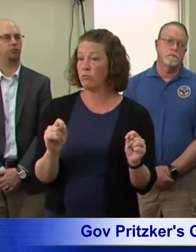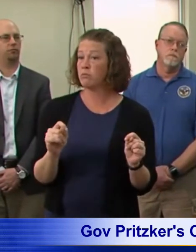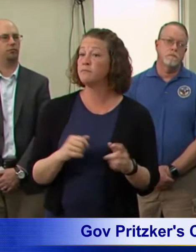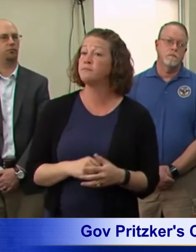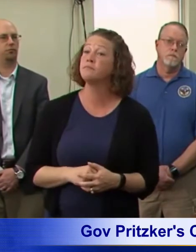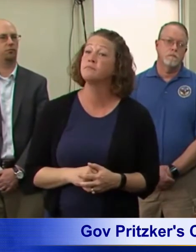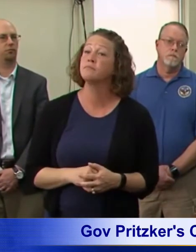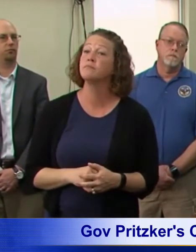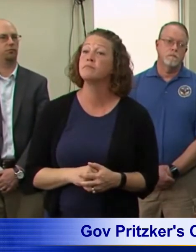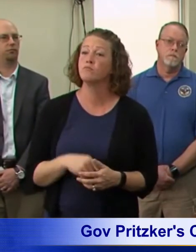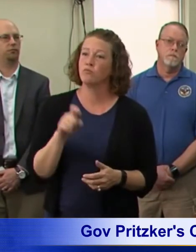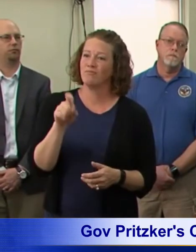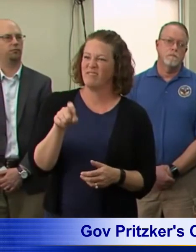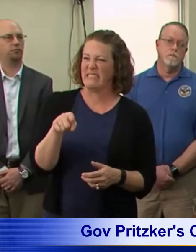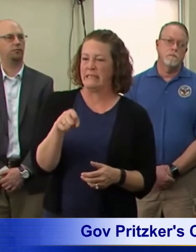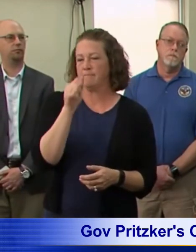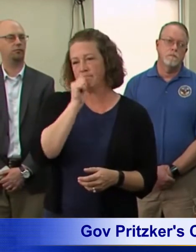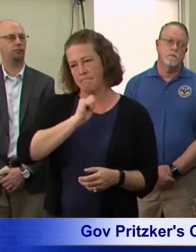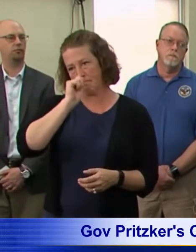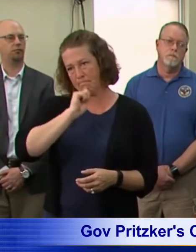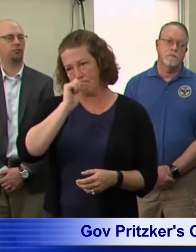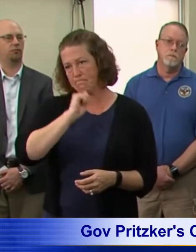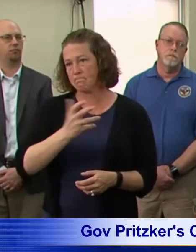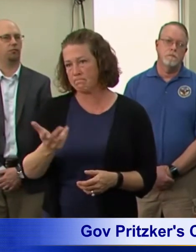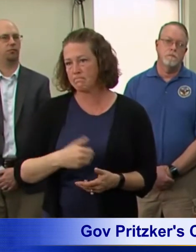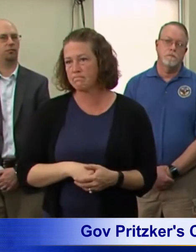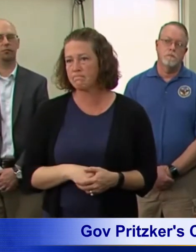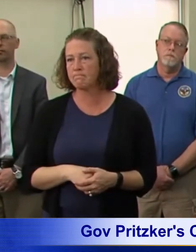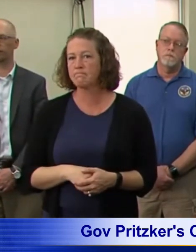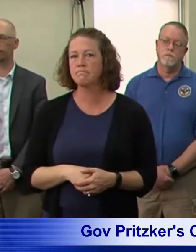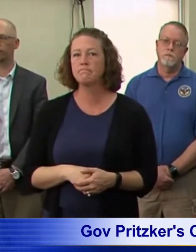need people to give us a, you know, a little bit of leeway.